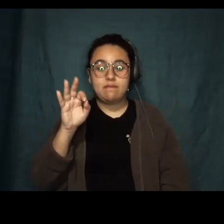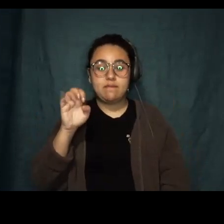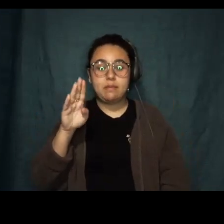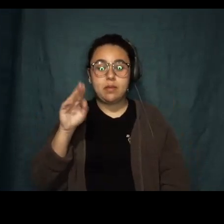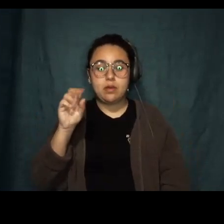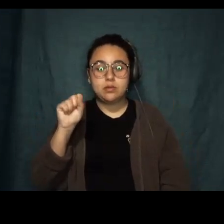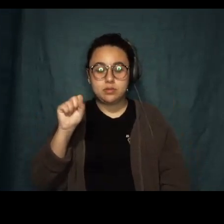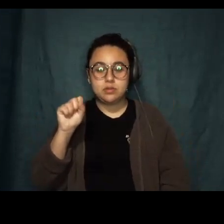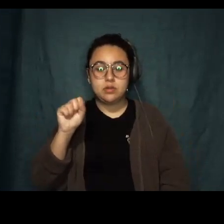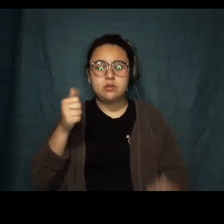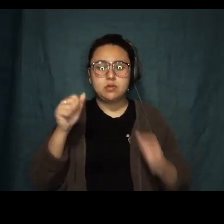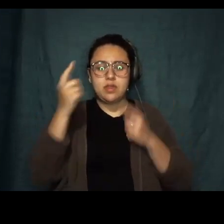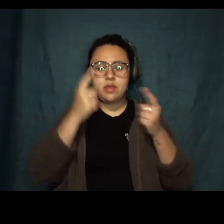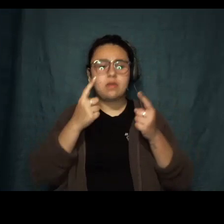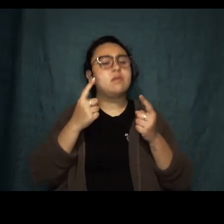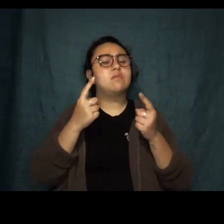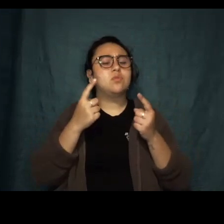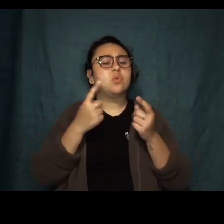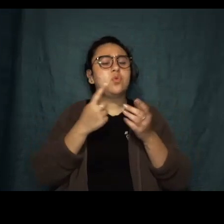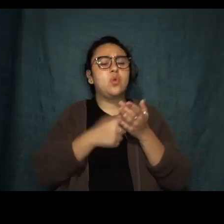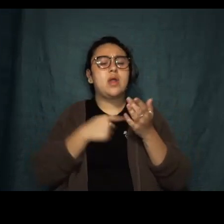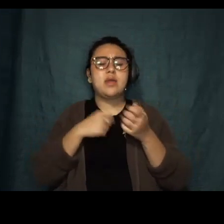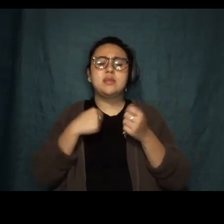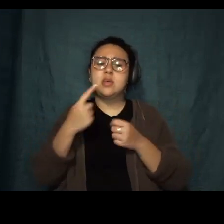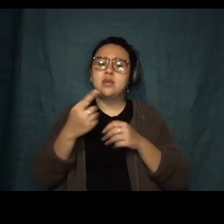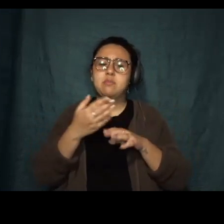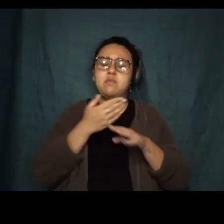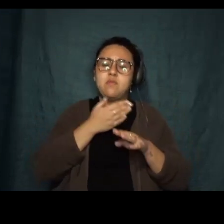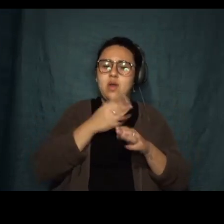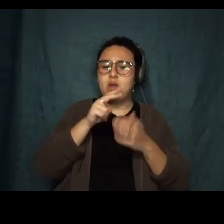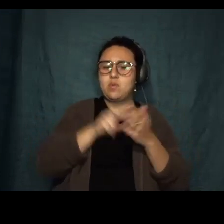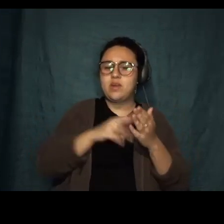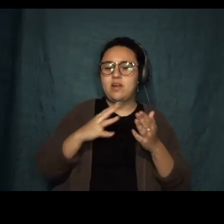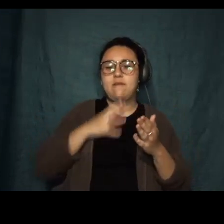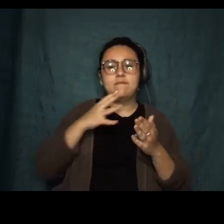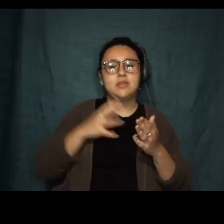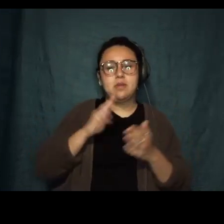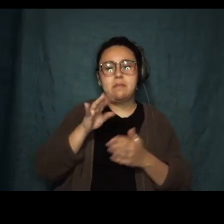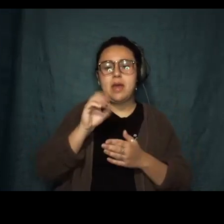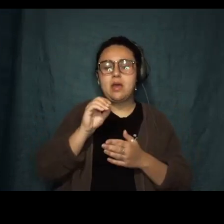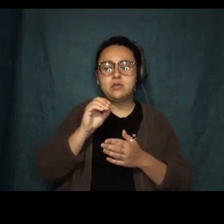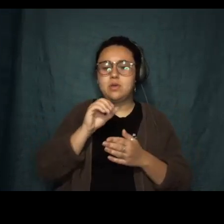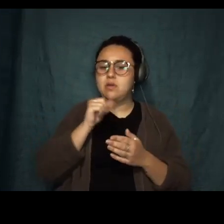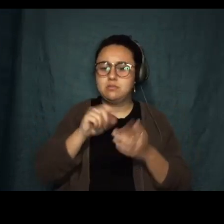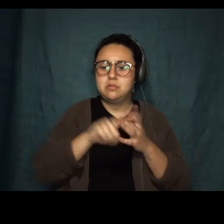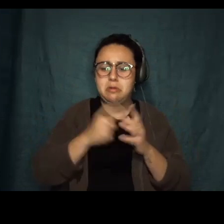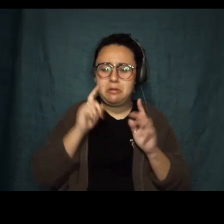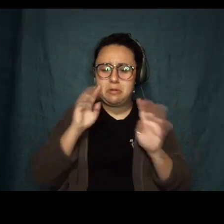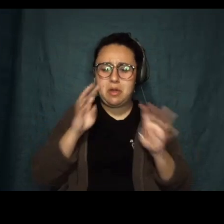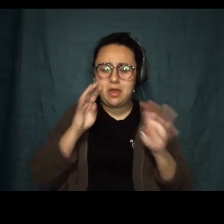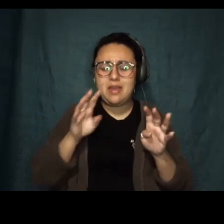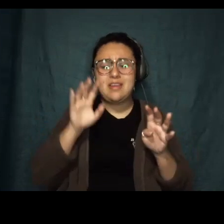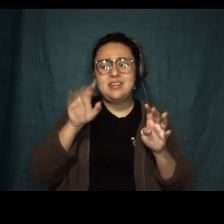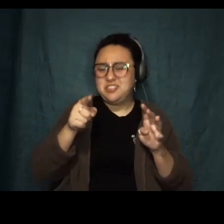think of what I can tell you about Melissa before I read her official bio that won't make me start sobbing because Melissa is that kind of